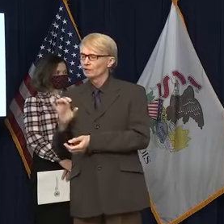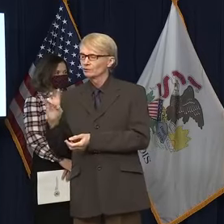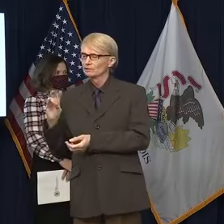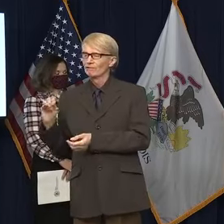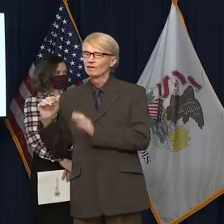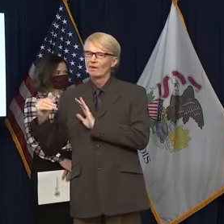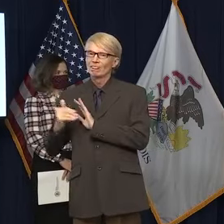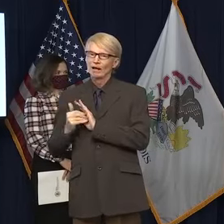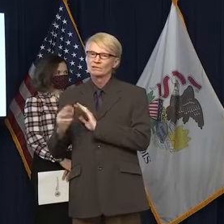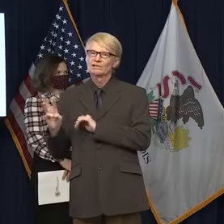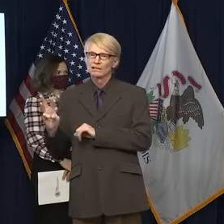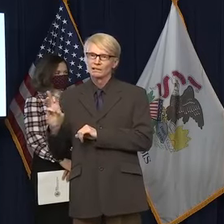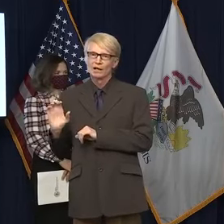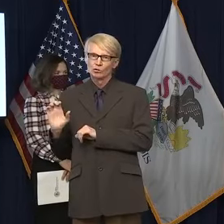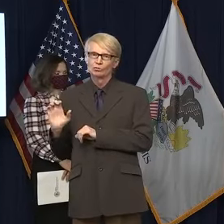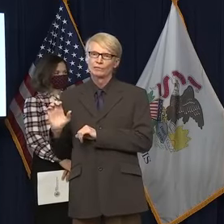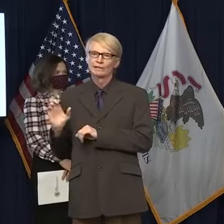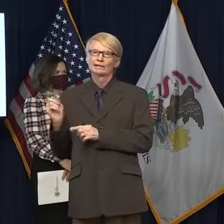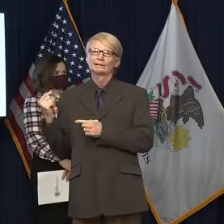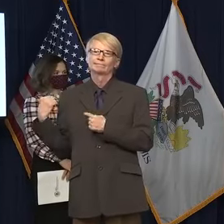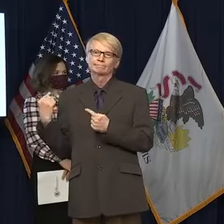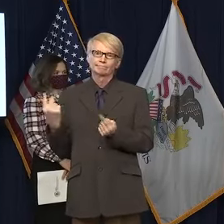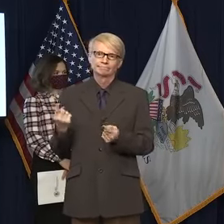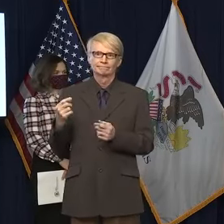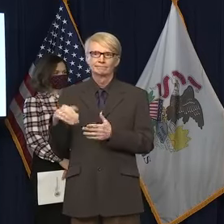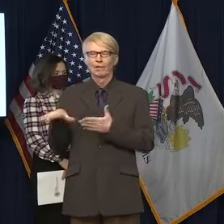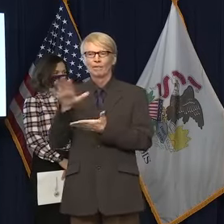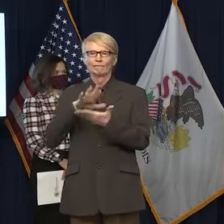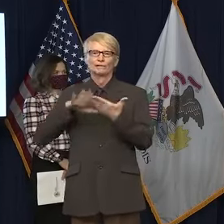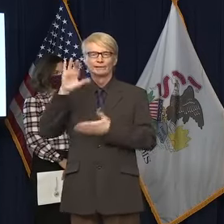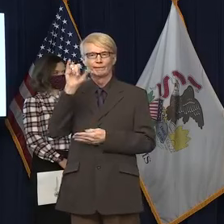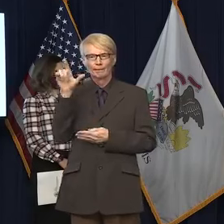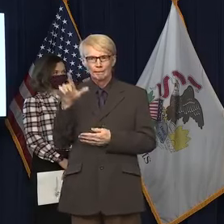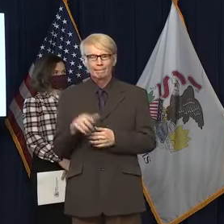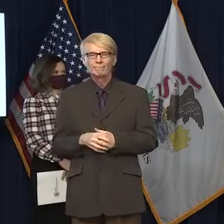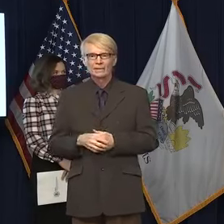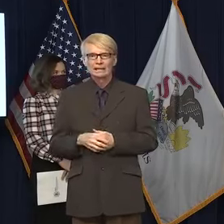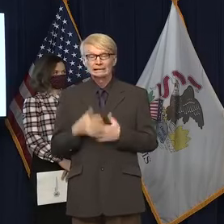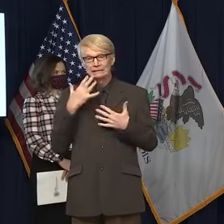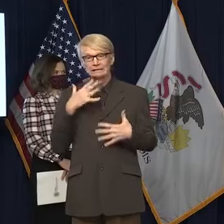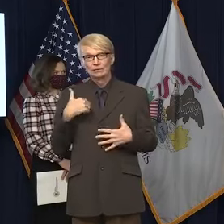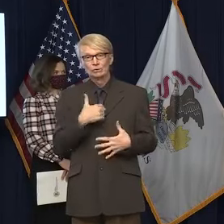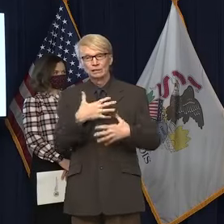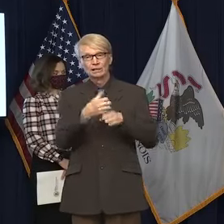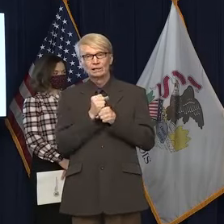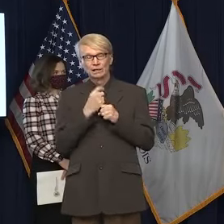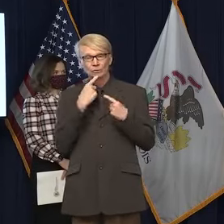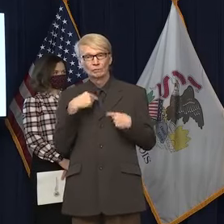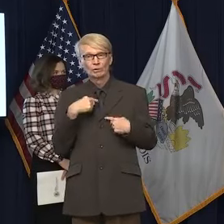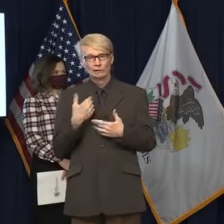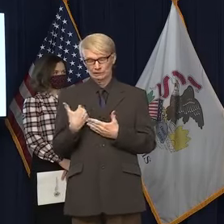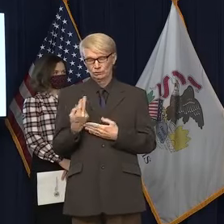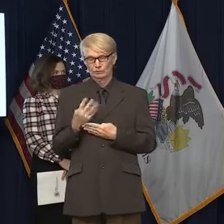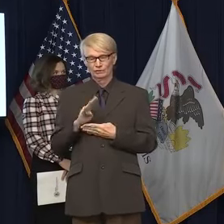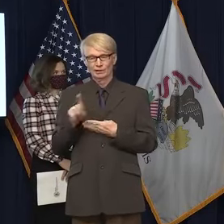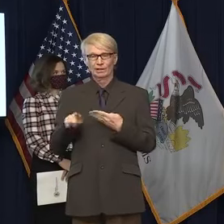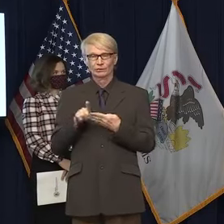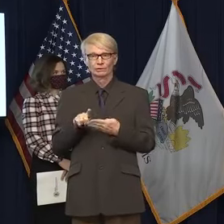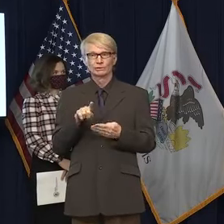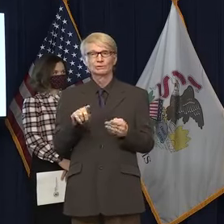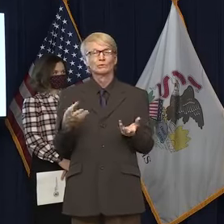,600 cases statewide. Sadly, we also received a over the last 24 hours of